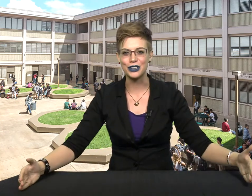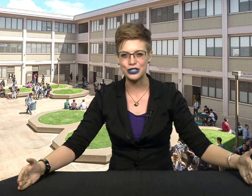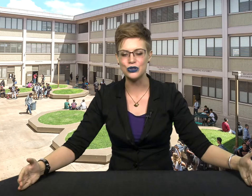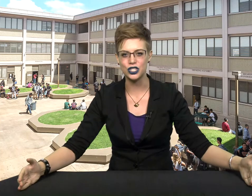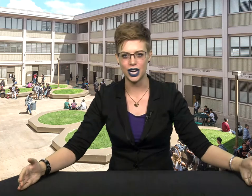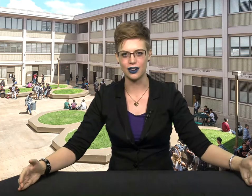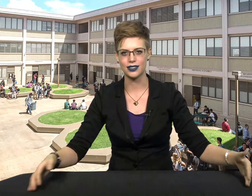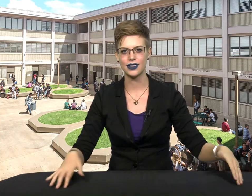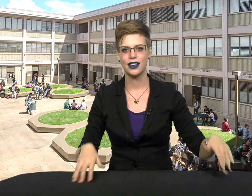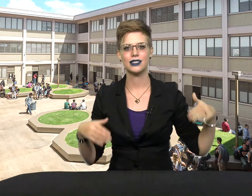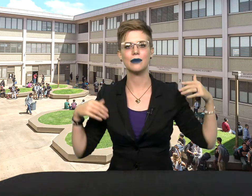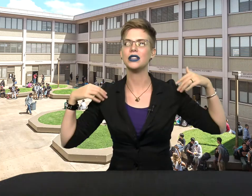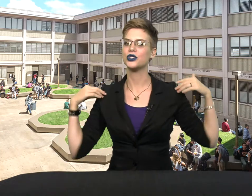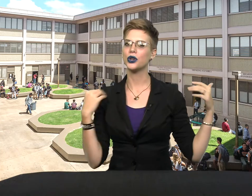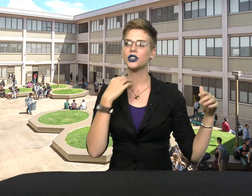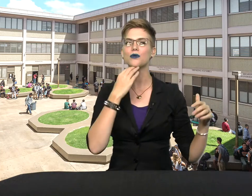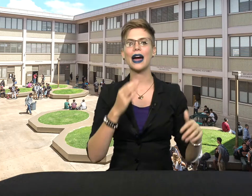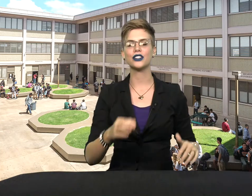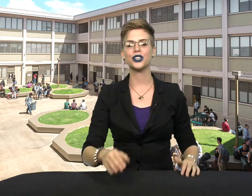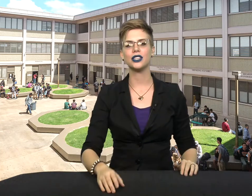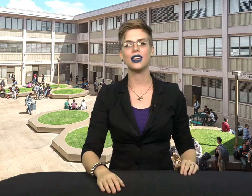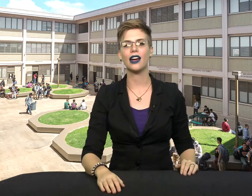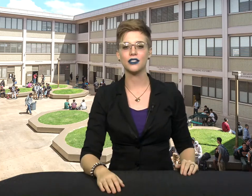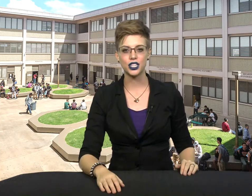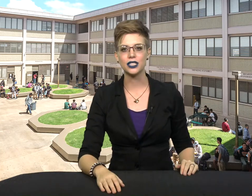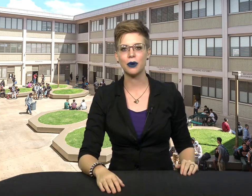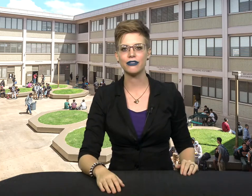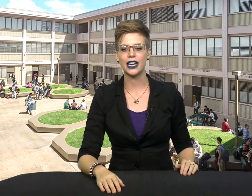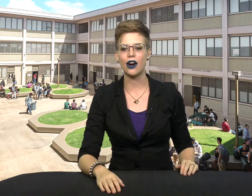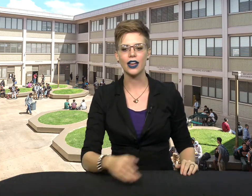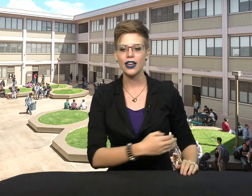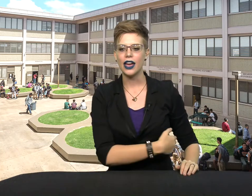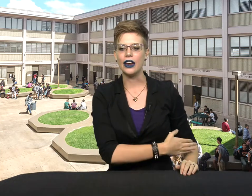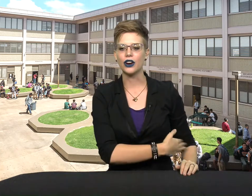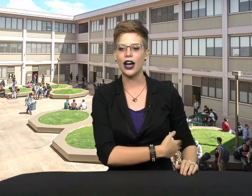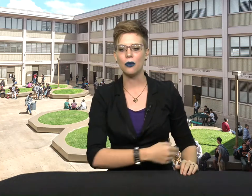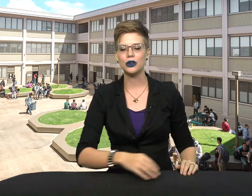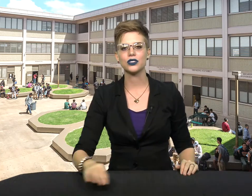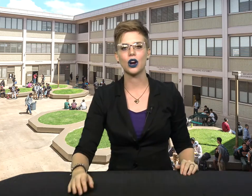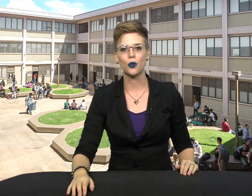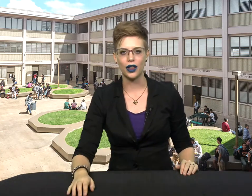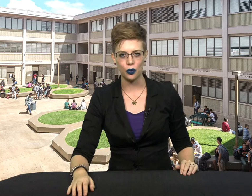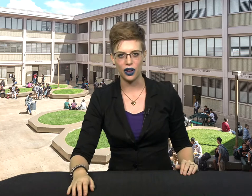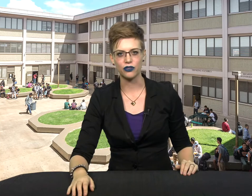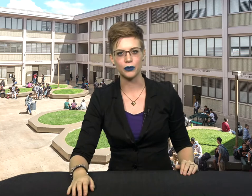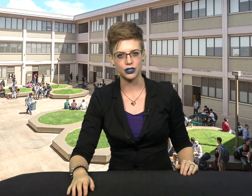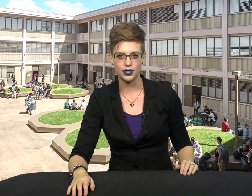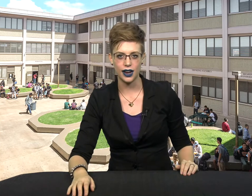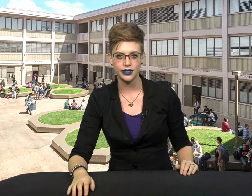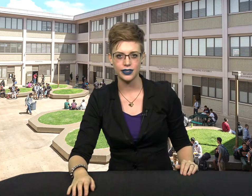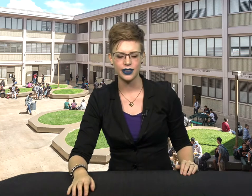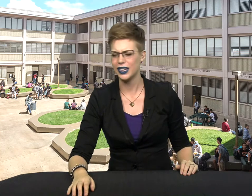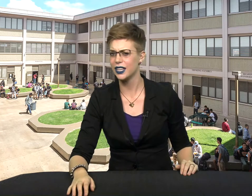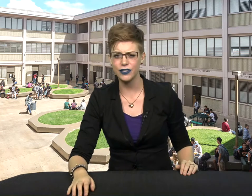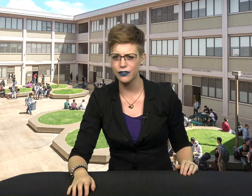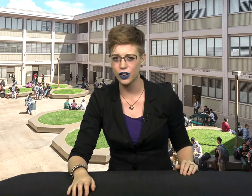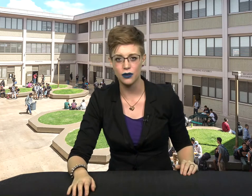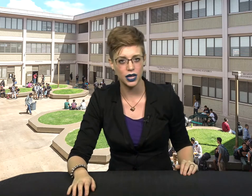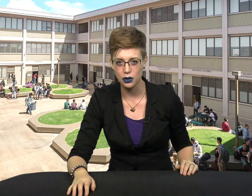two chairs. That means shoulders back, chin in the air, chest puffed out, and your elbows are well away from your size. And even if you're a little bit